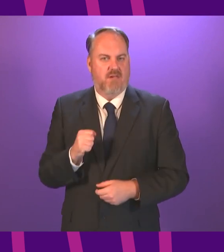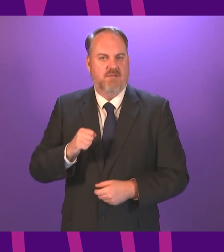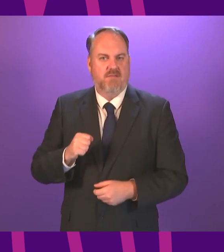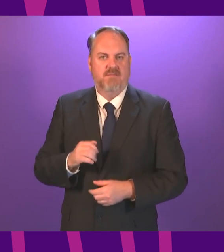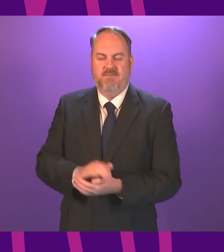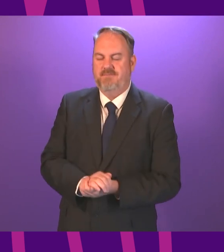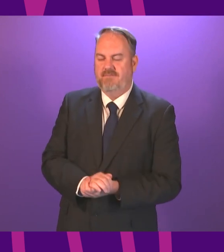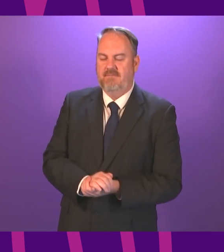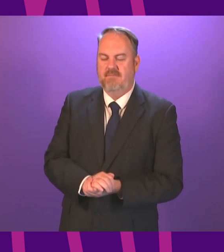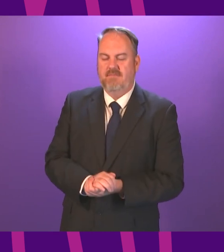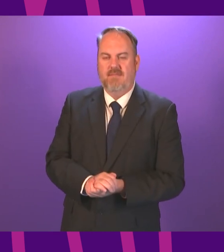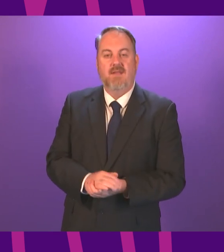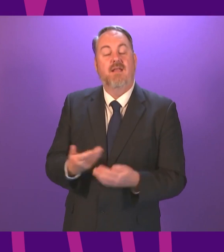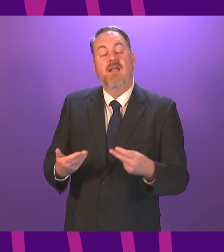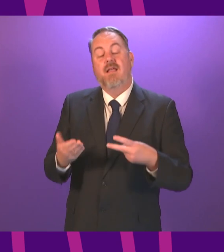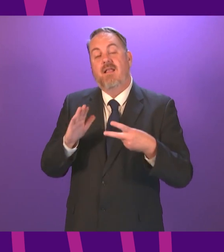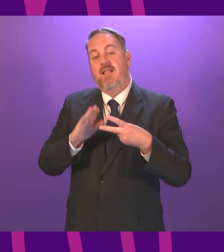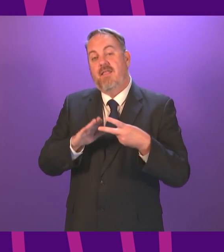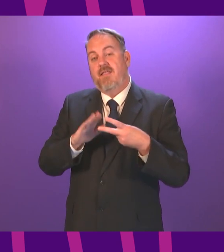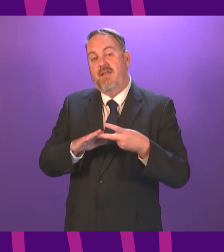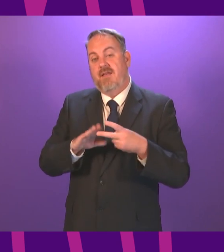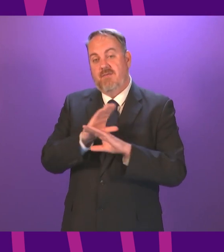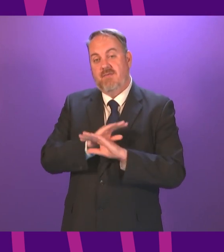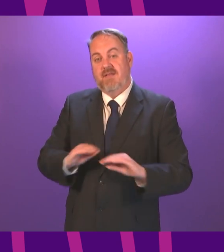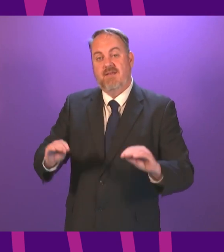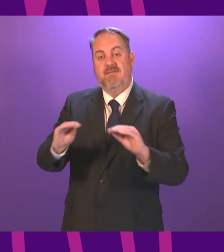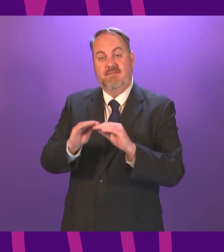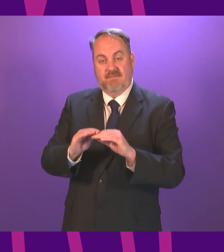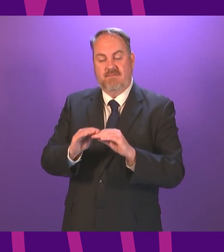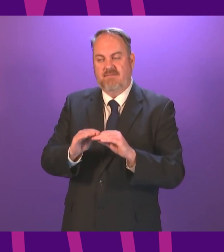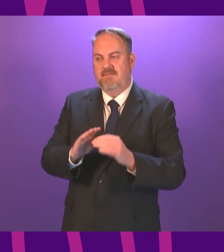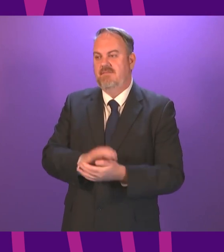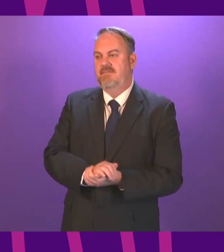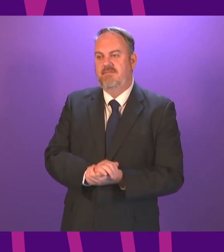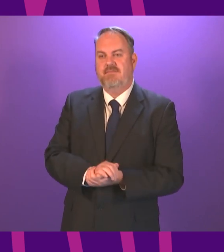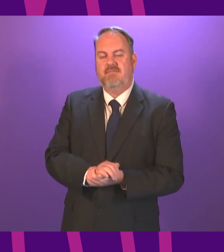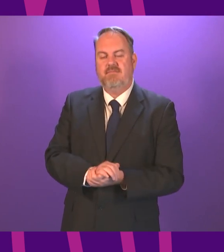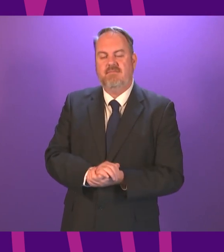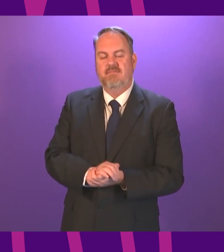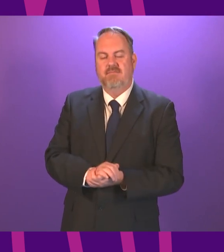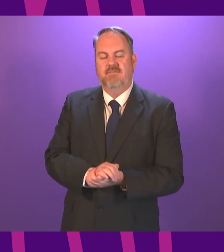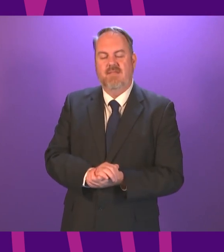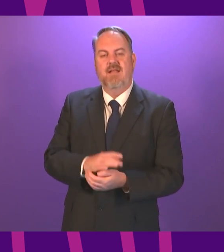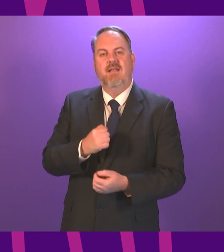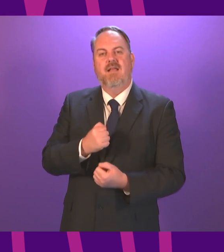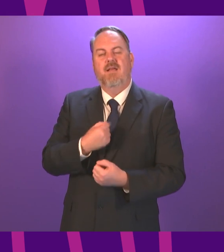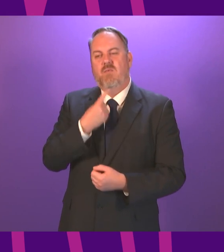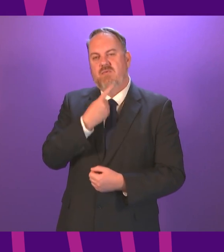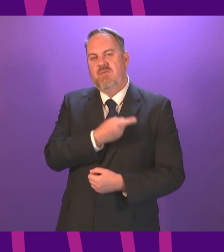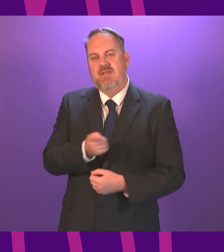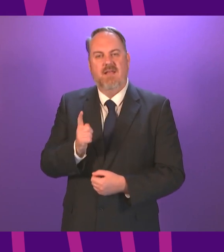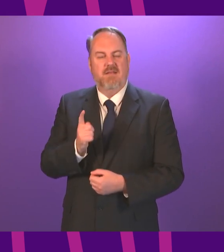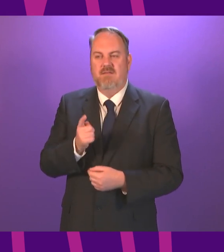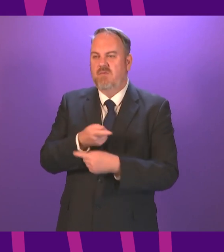debate let me also start by doing as the deputy first minister did and passing on my deepest condolences